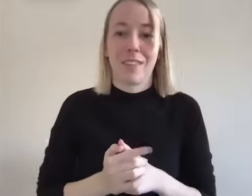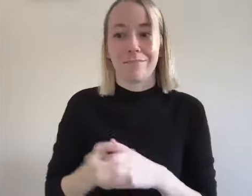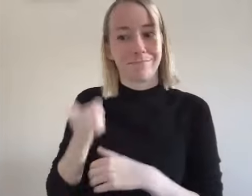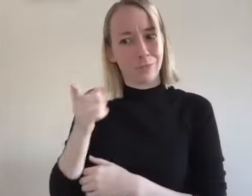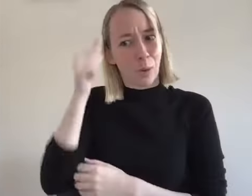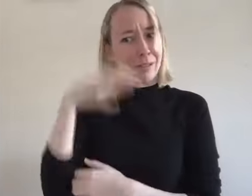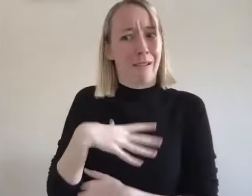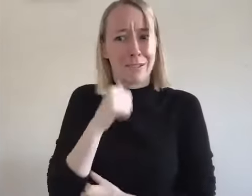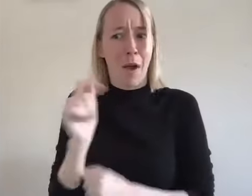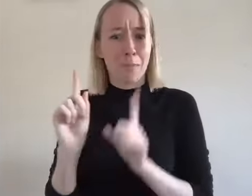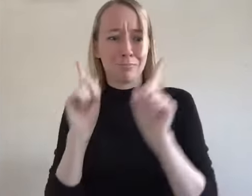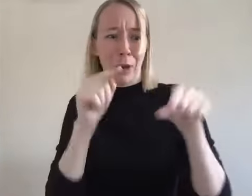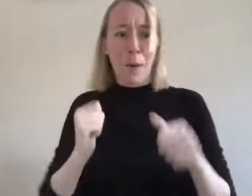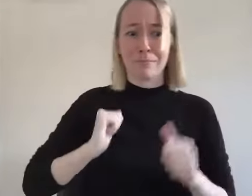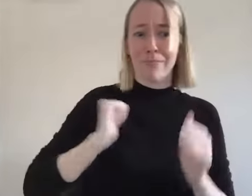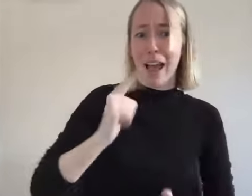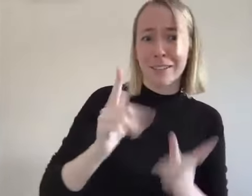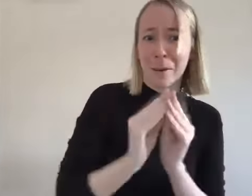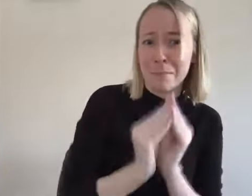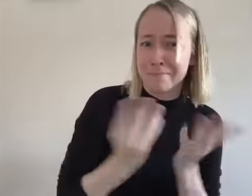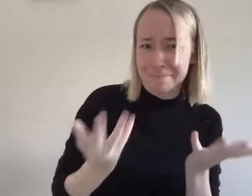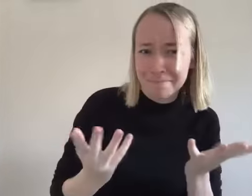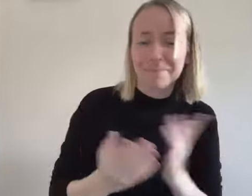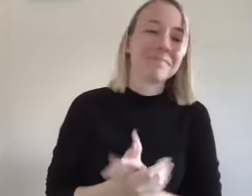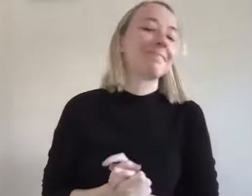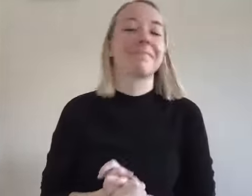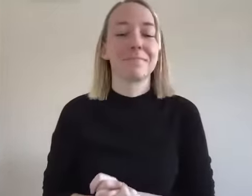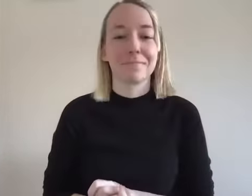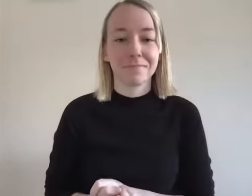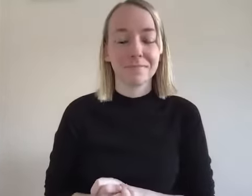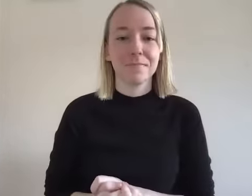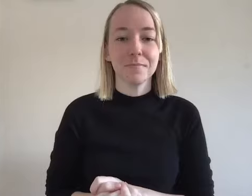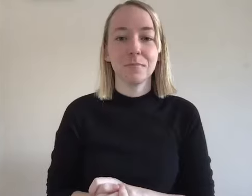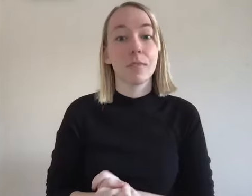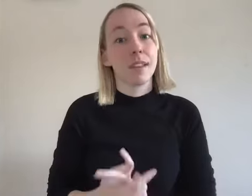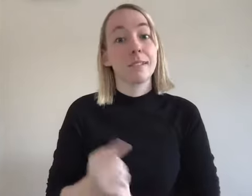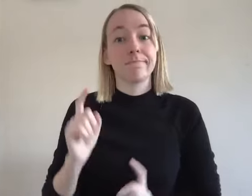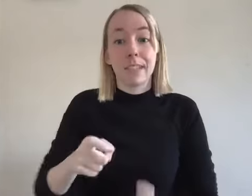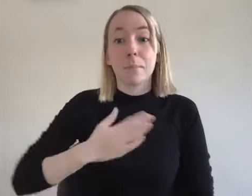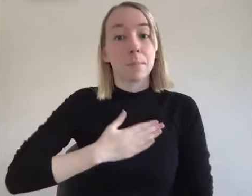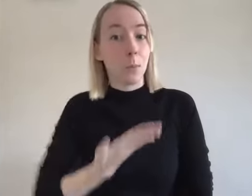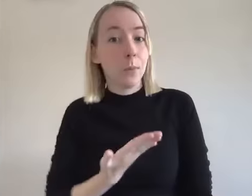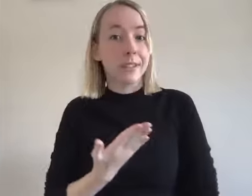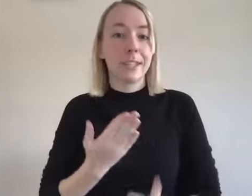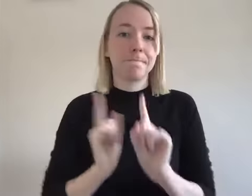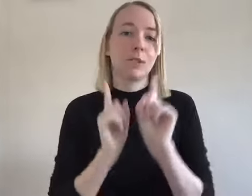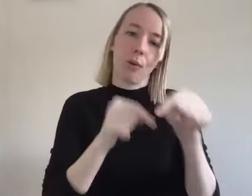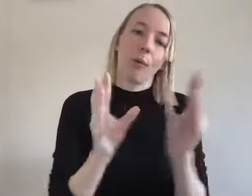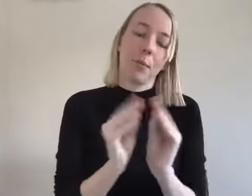so and those guys all those guys weren't going to al-anon and you know so i would be but i had to be willing to go the point